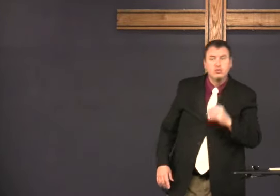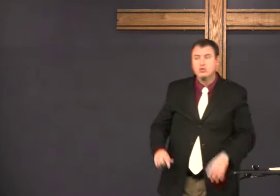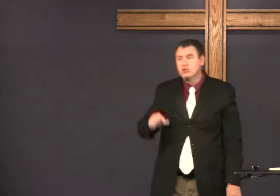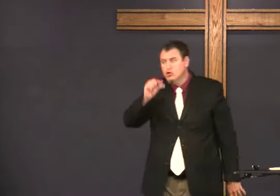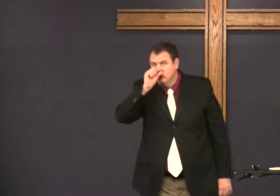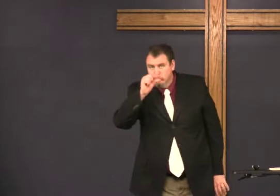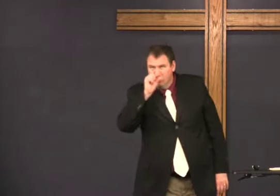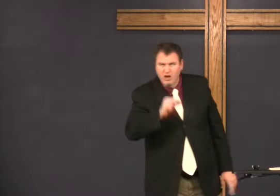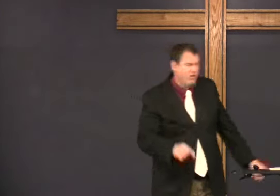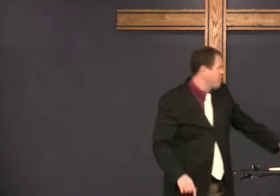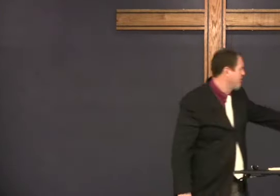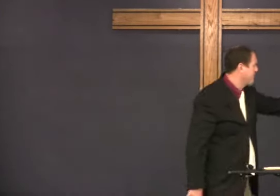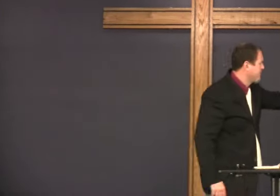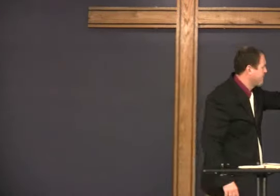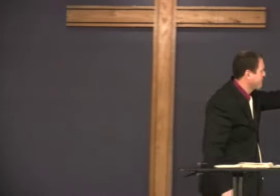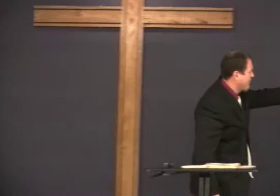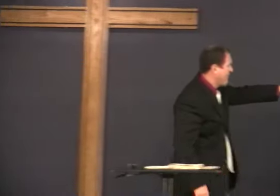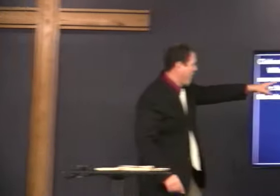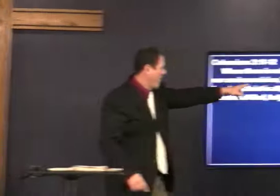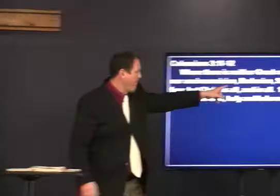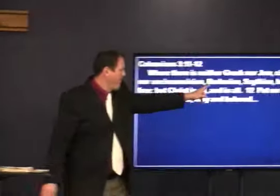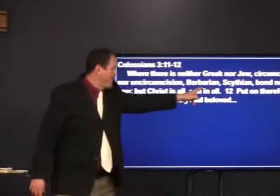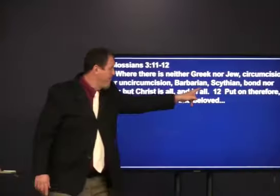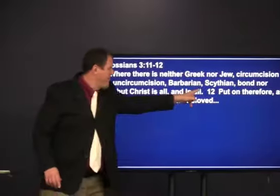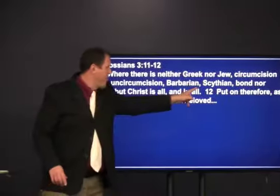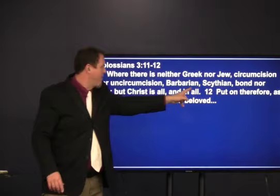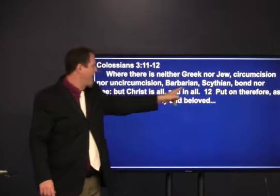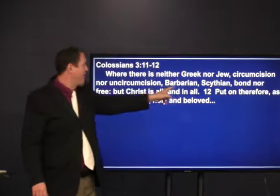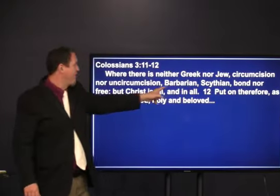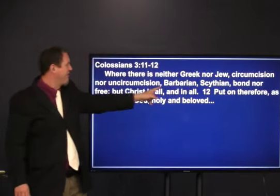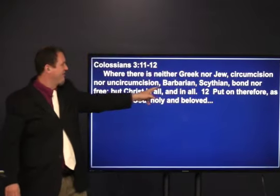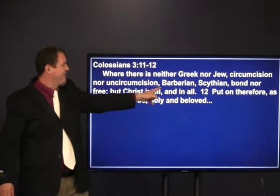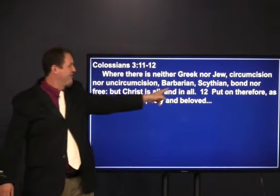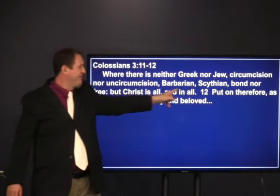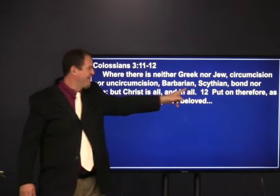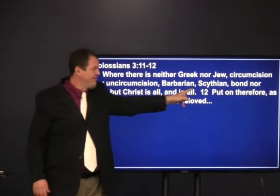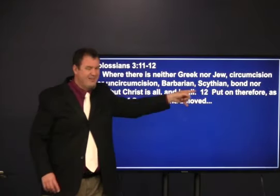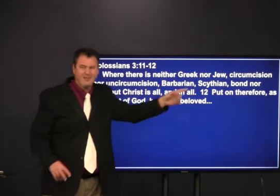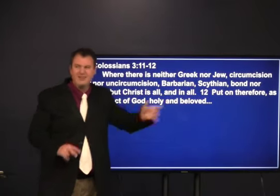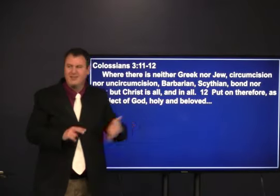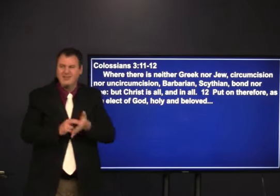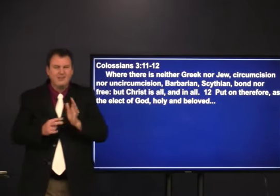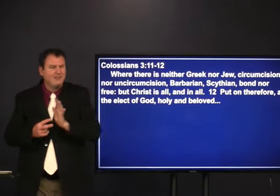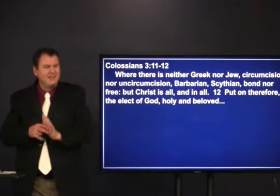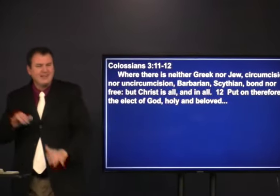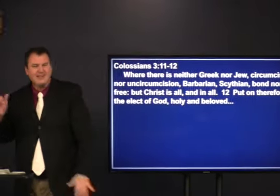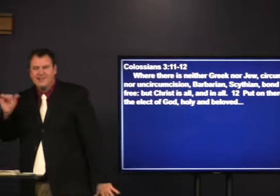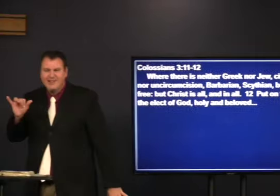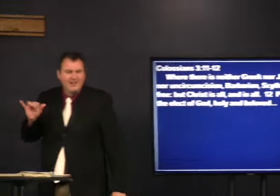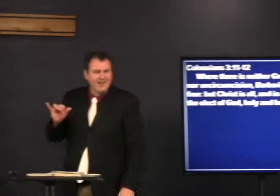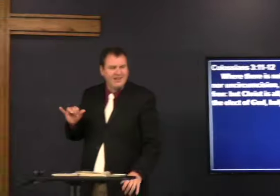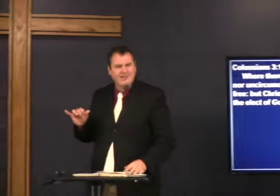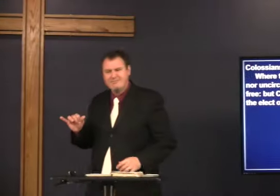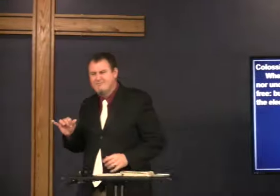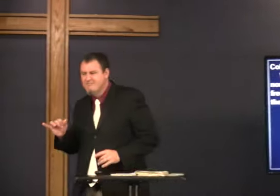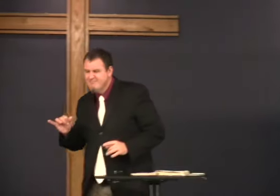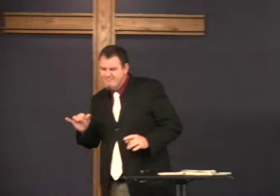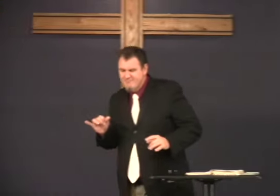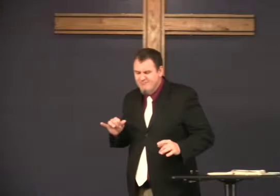White, black, Jew, Gentile, barbarian, what does